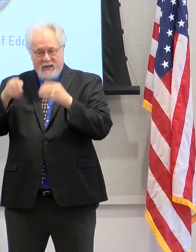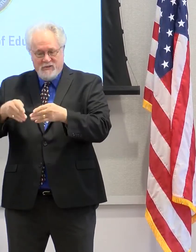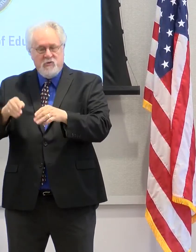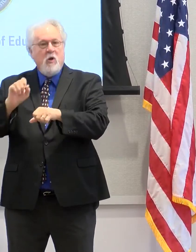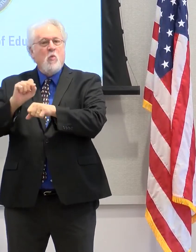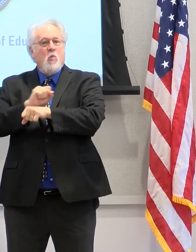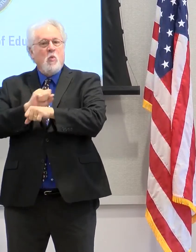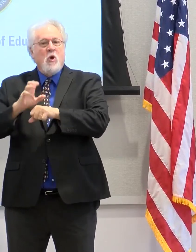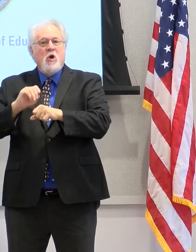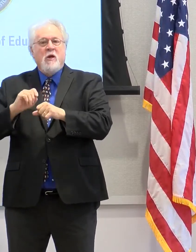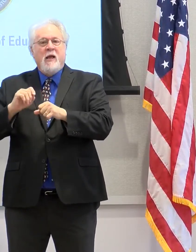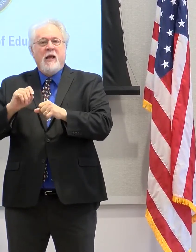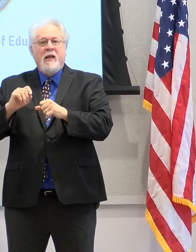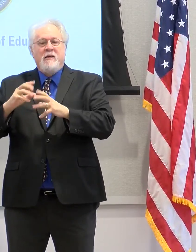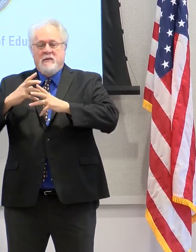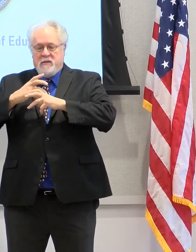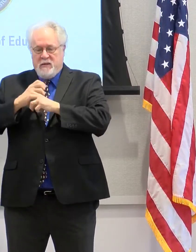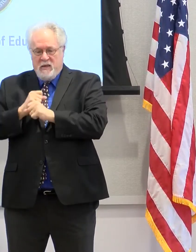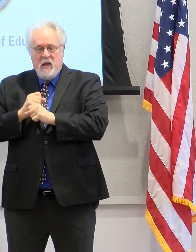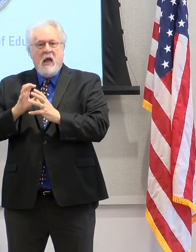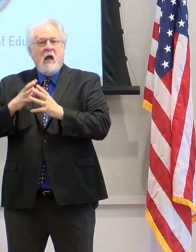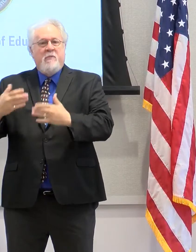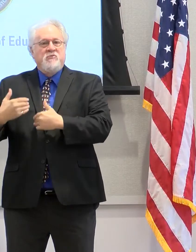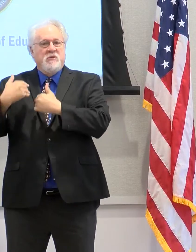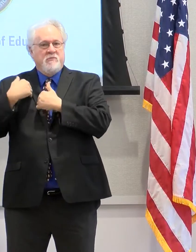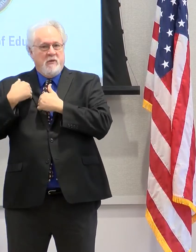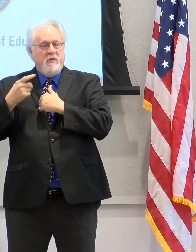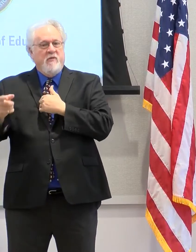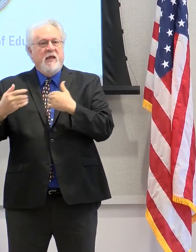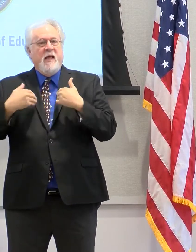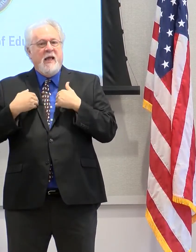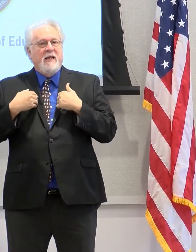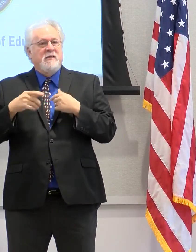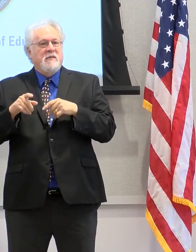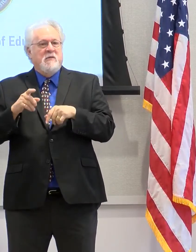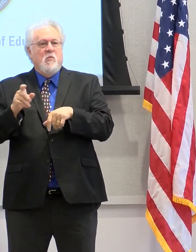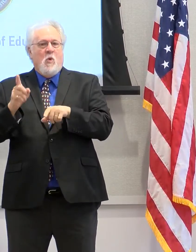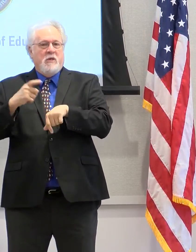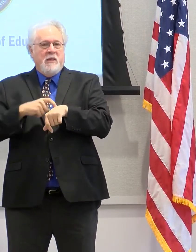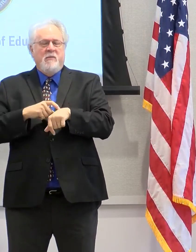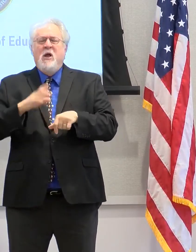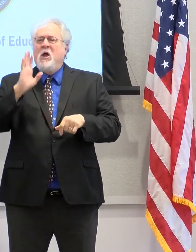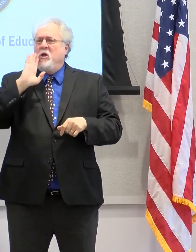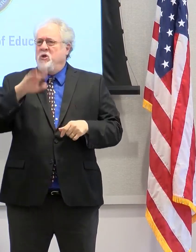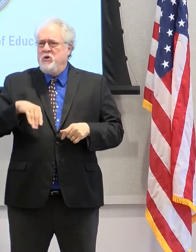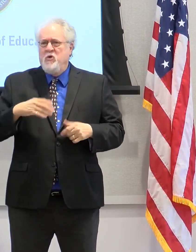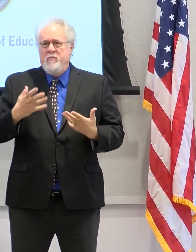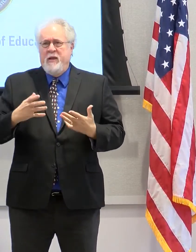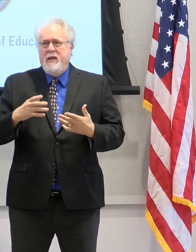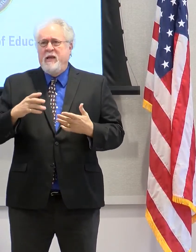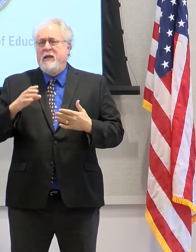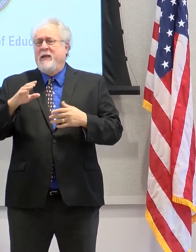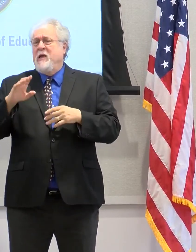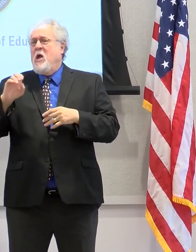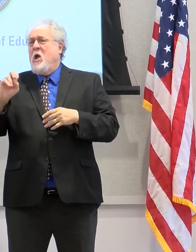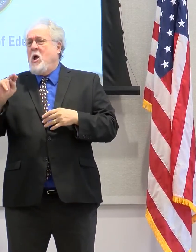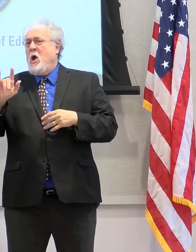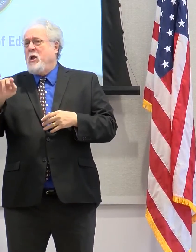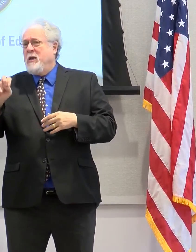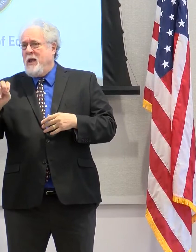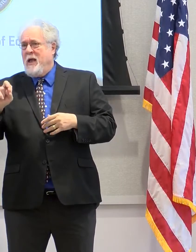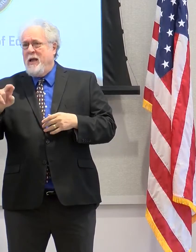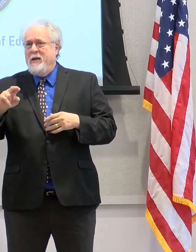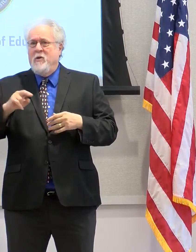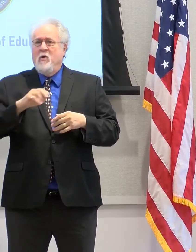on work and kind of collapse down the amount of responsibility they had at one time, because we knew we might be virtual or a hybrid at any